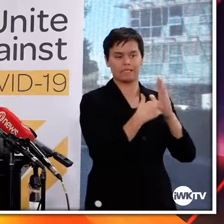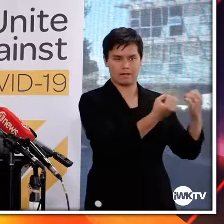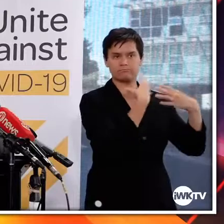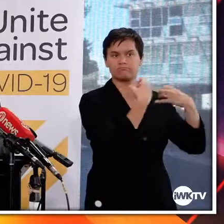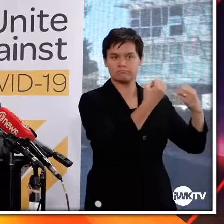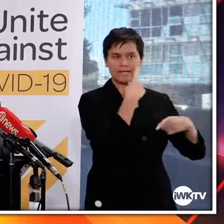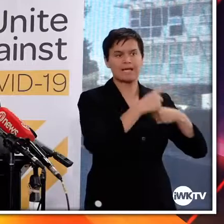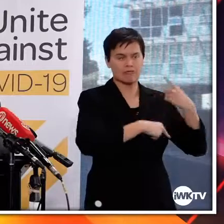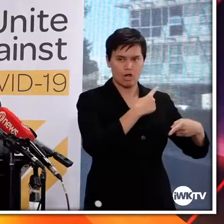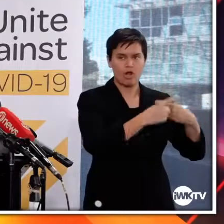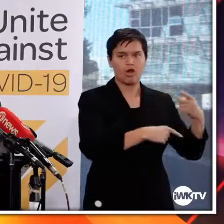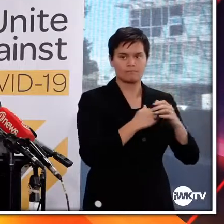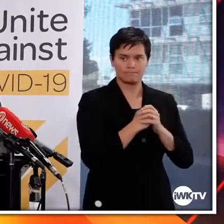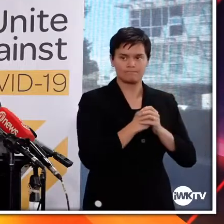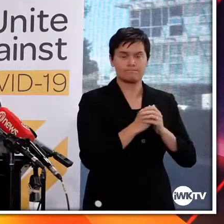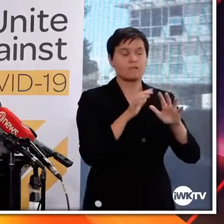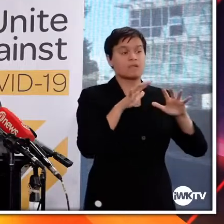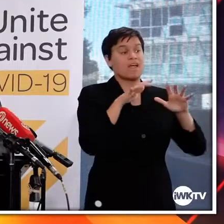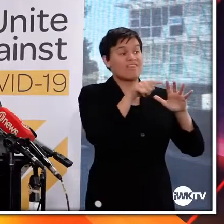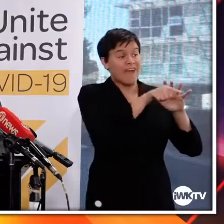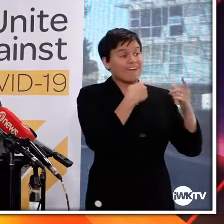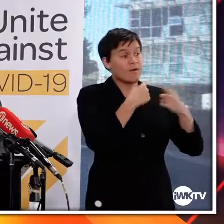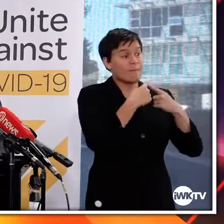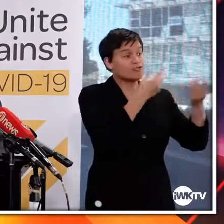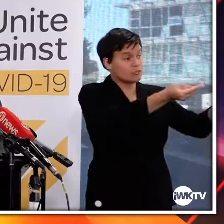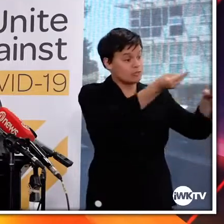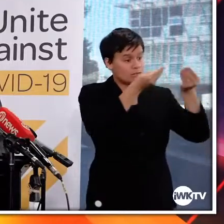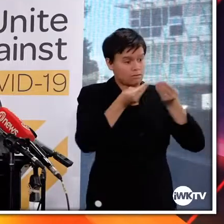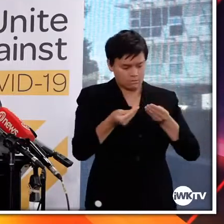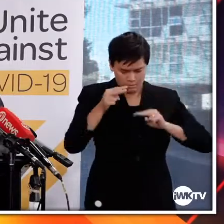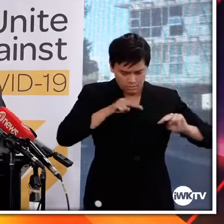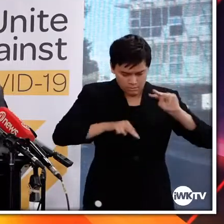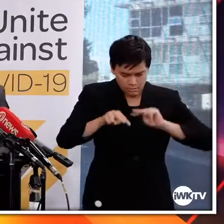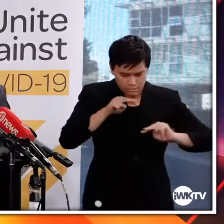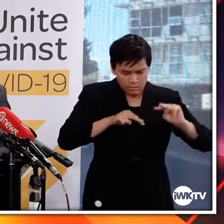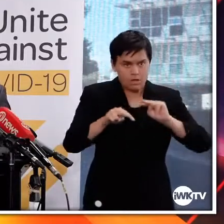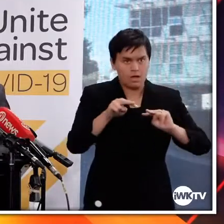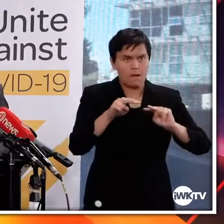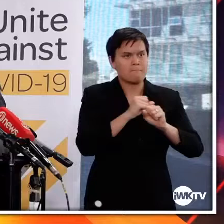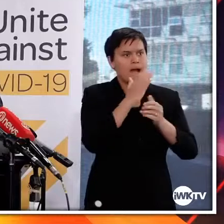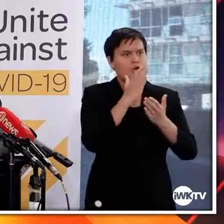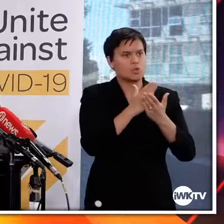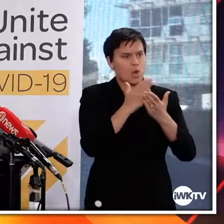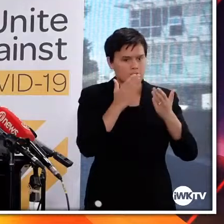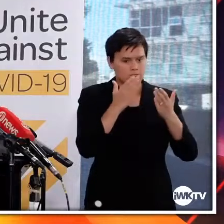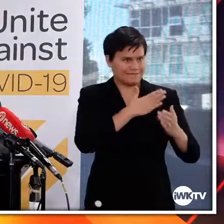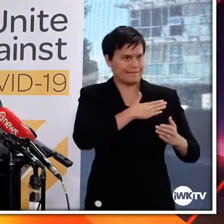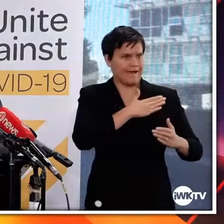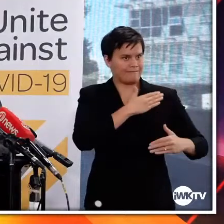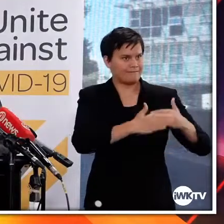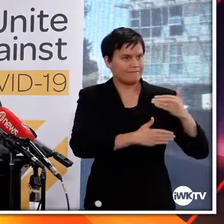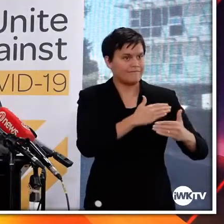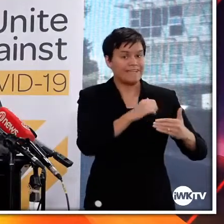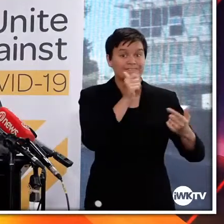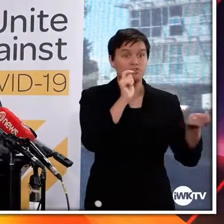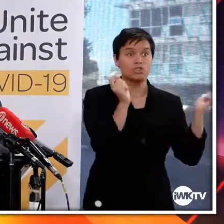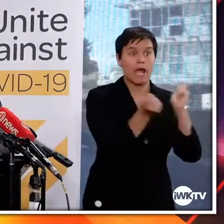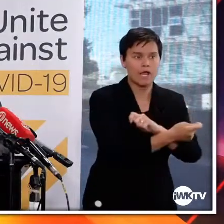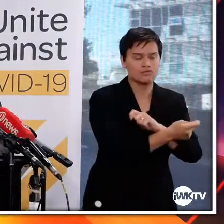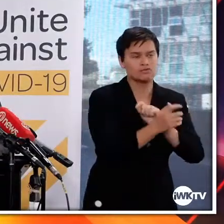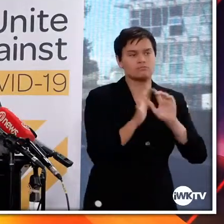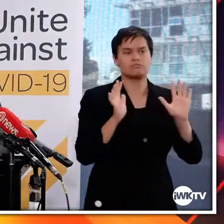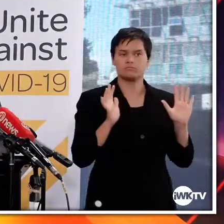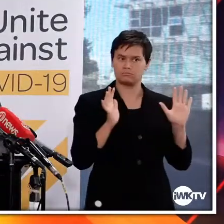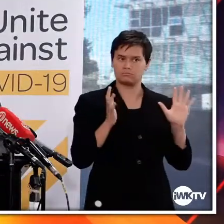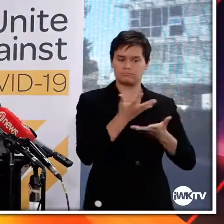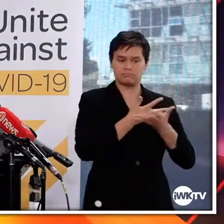provision and analysis will continue in parallel with the rollout, just as it is in other countries that are already vaccinating their